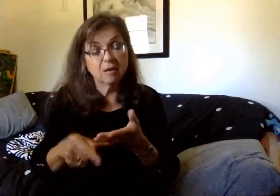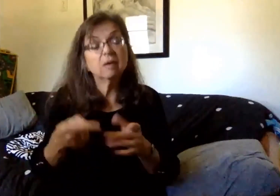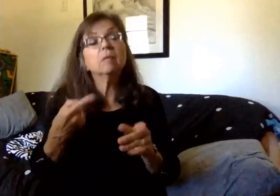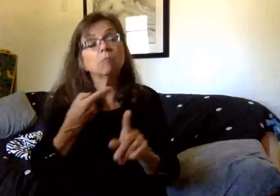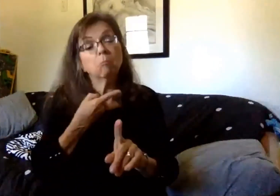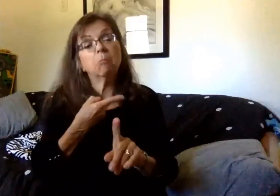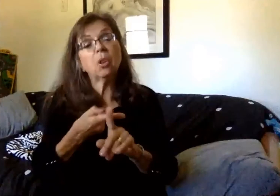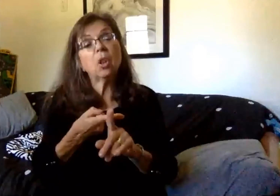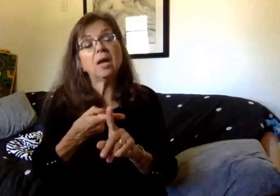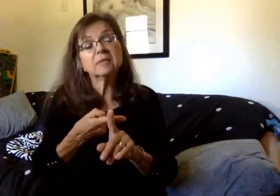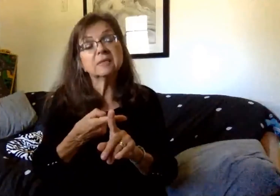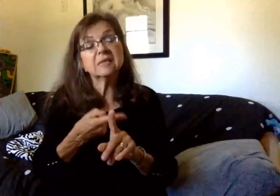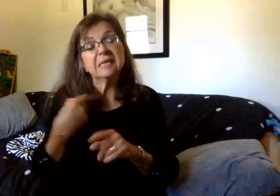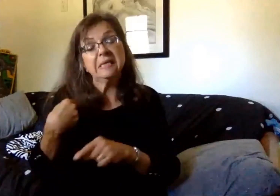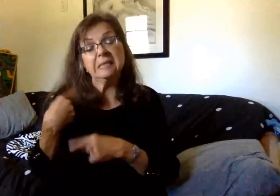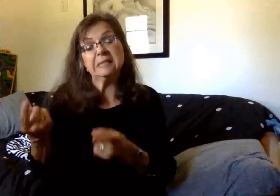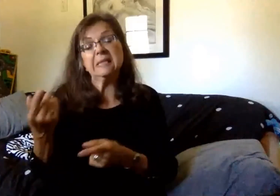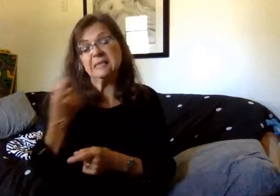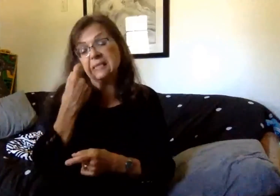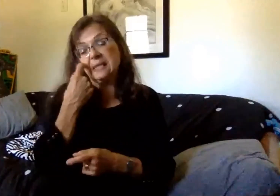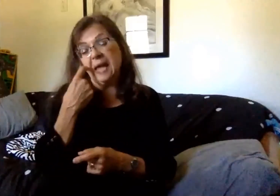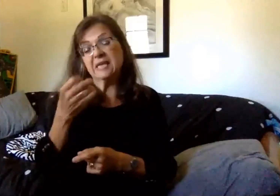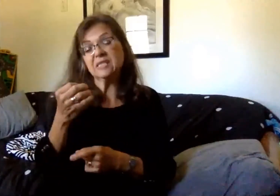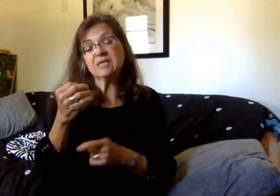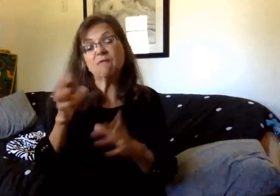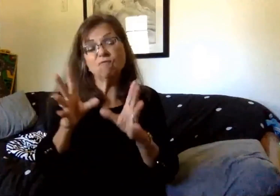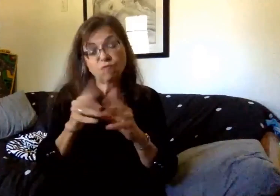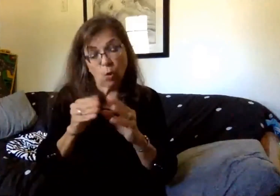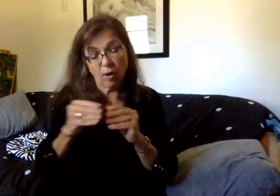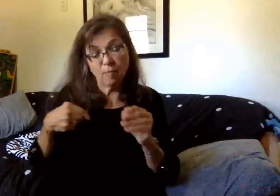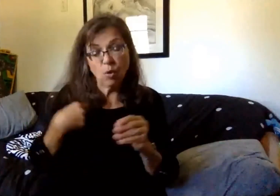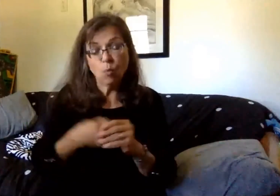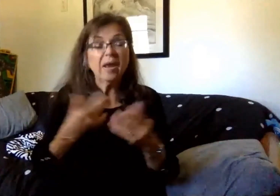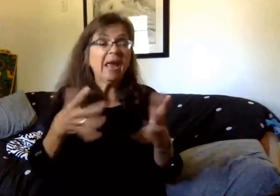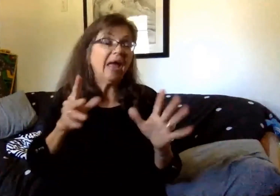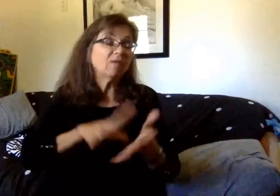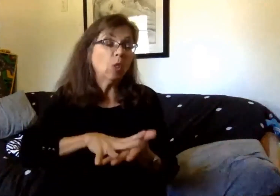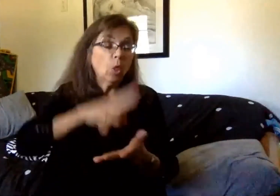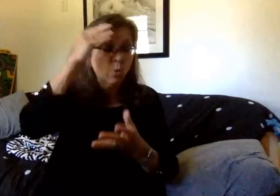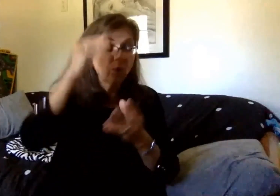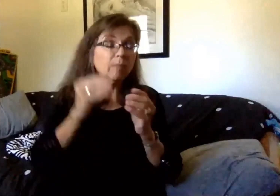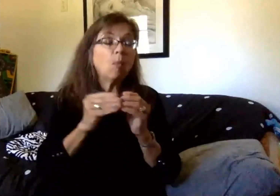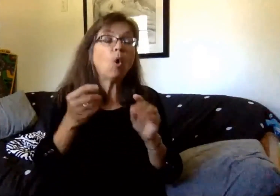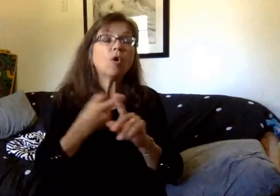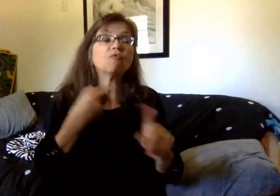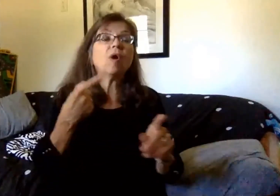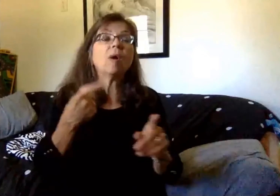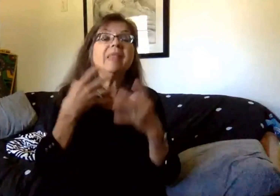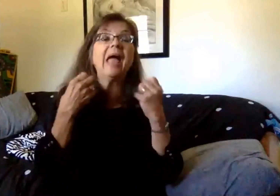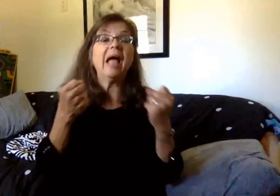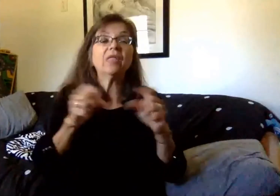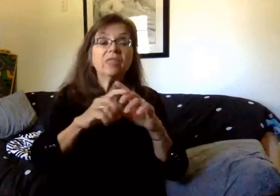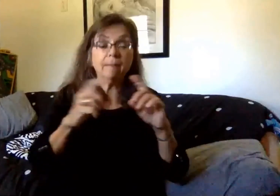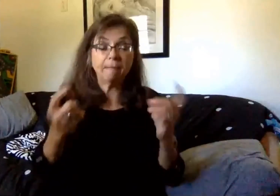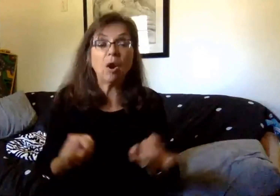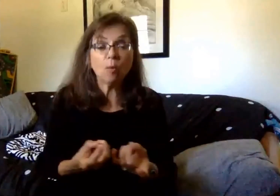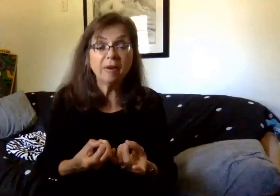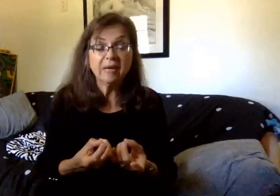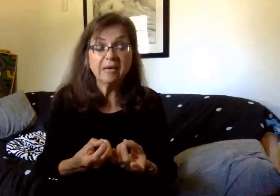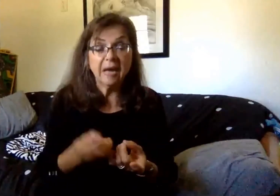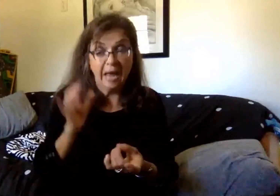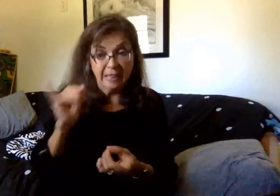Additionally, since our last forum, we have received additional guidance from the County Health Department, and I will capture this new information